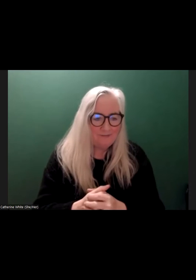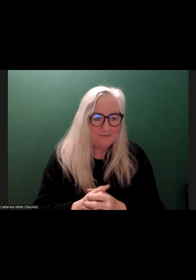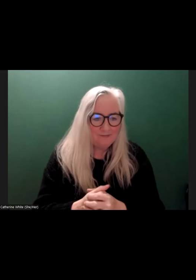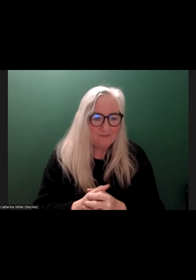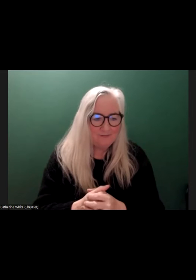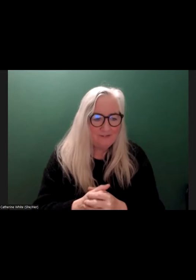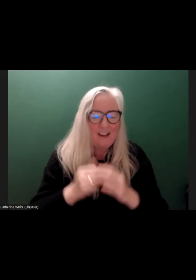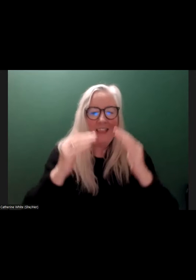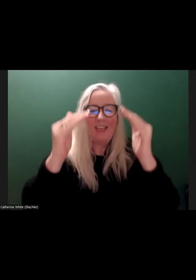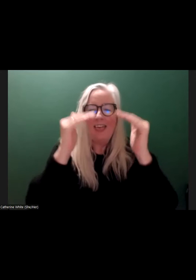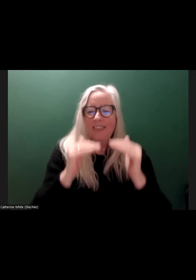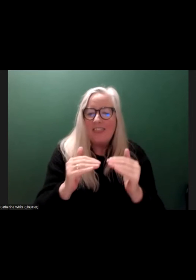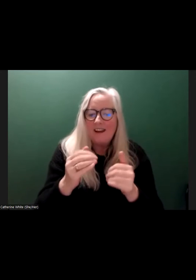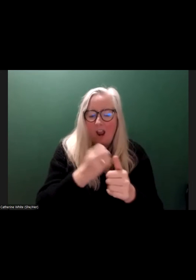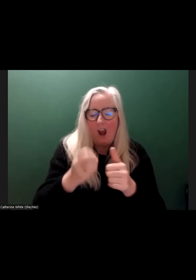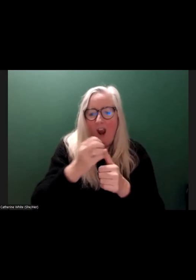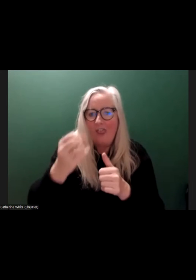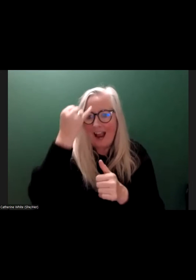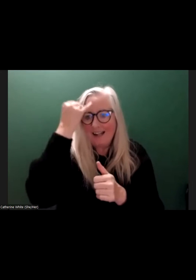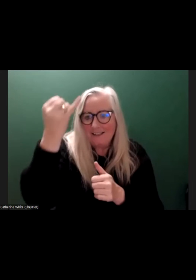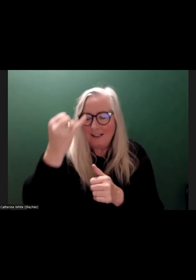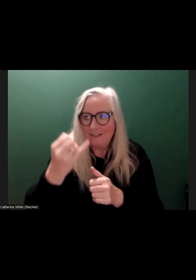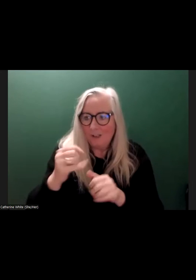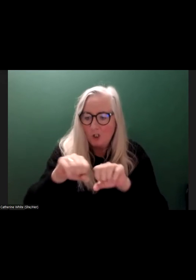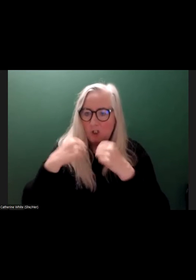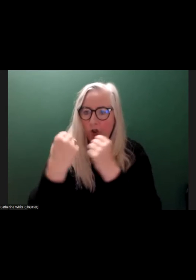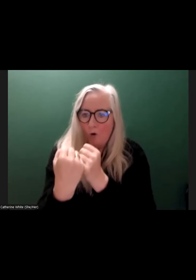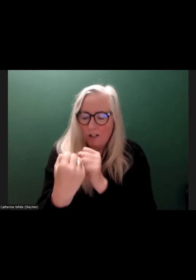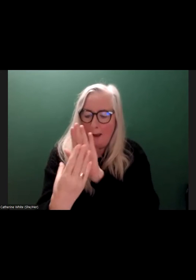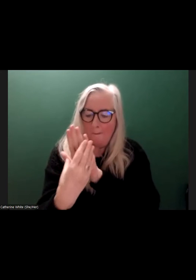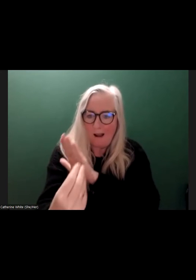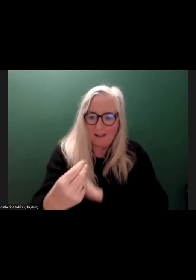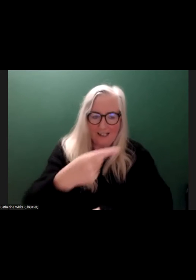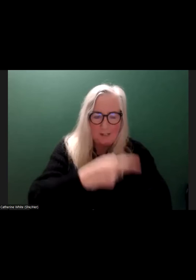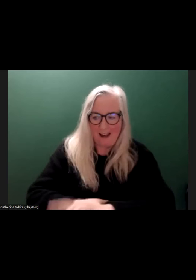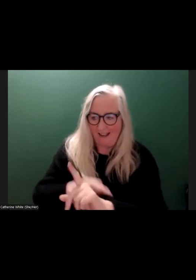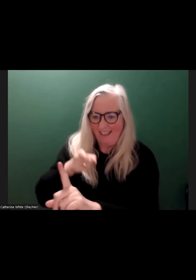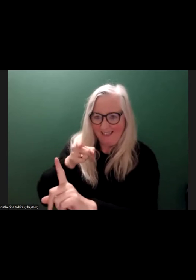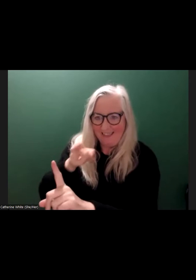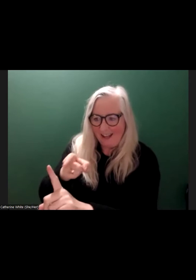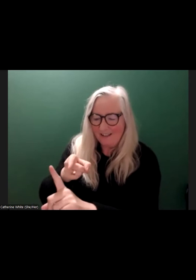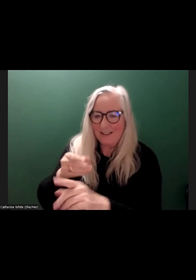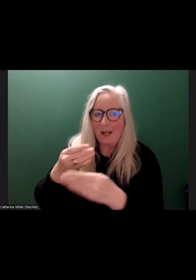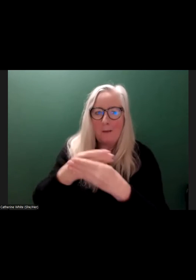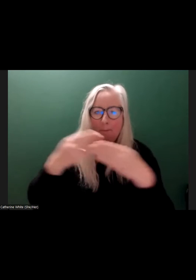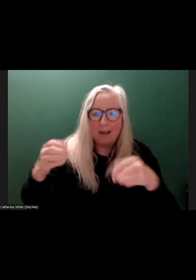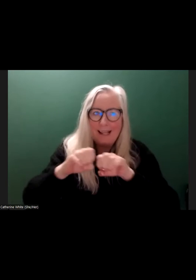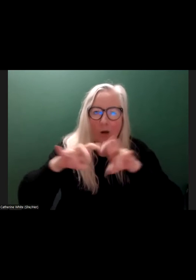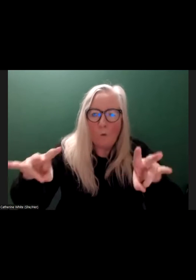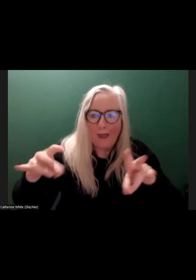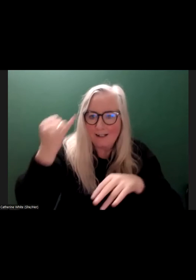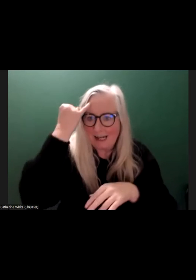Then came a big idea called the social model of disability. And this is the big idea of disability. This is the big equality idea of disability.